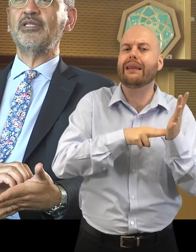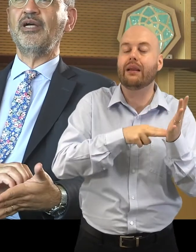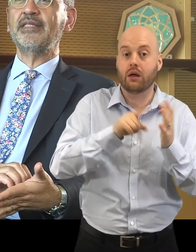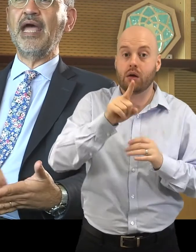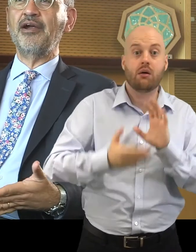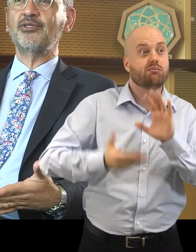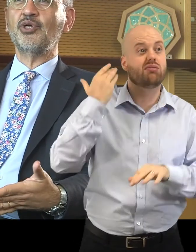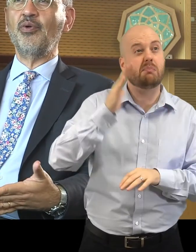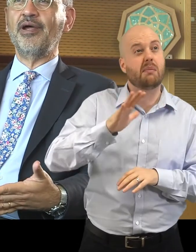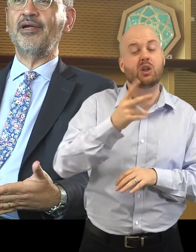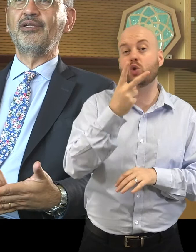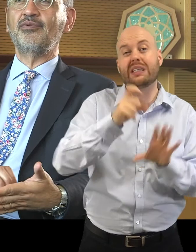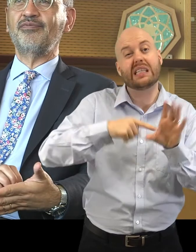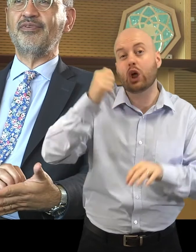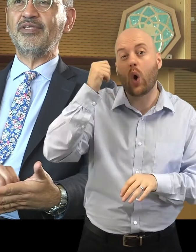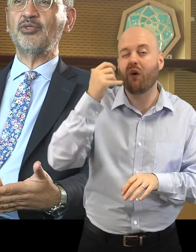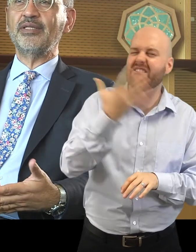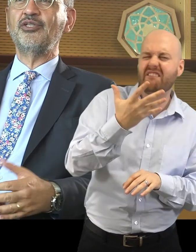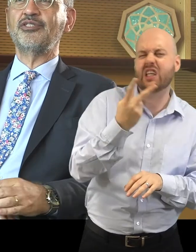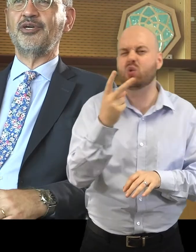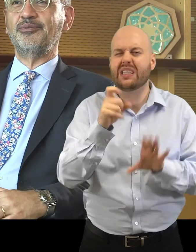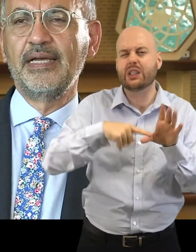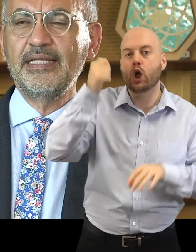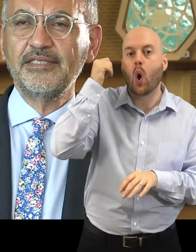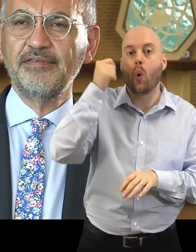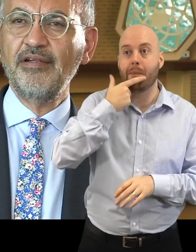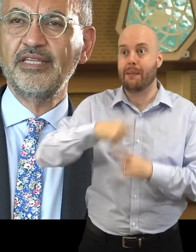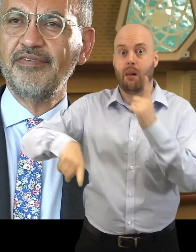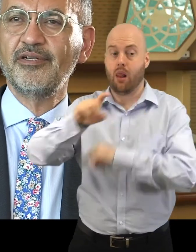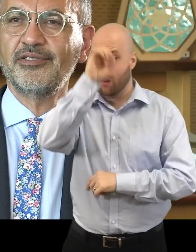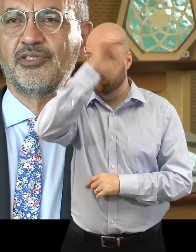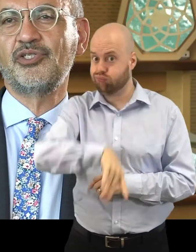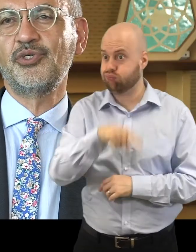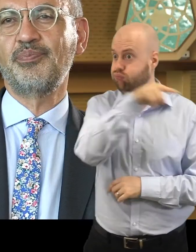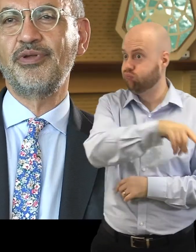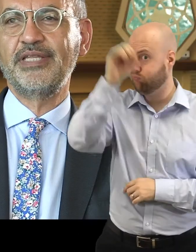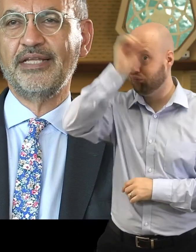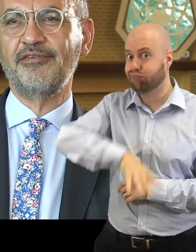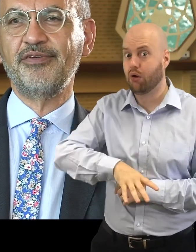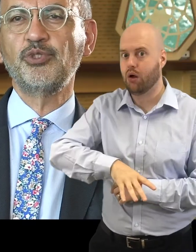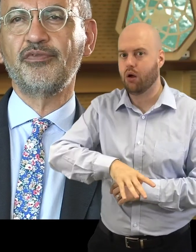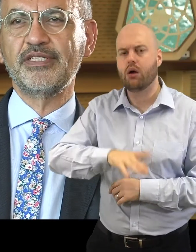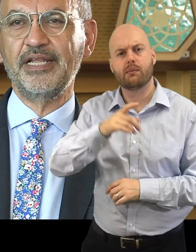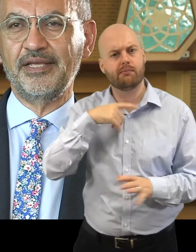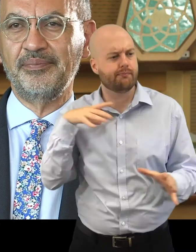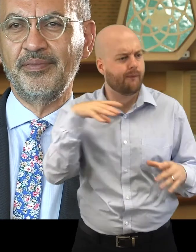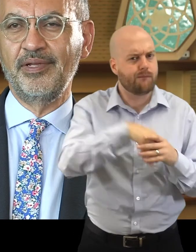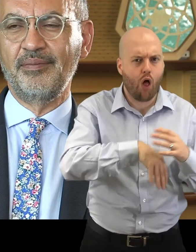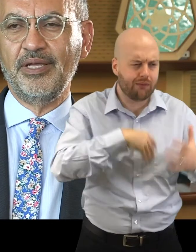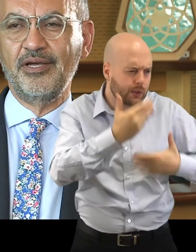did not dare to go there 15, 20 years ago. It is very difficult to predict the future of the city. Because